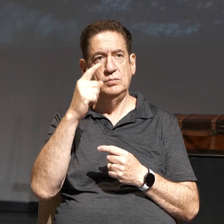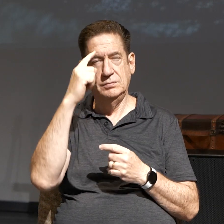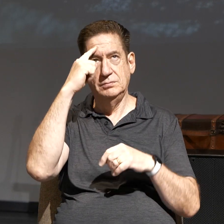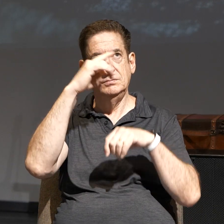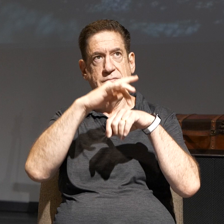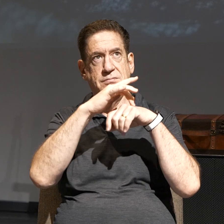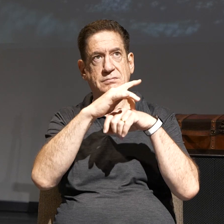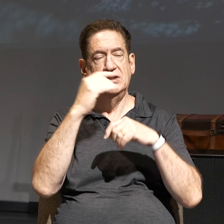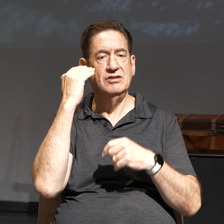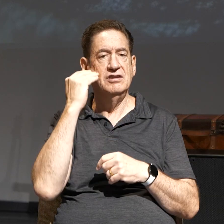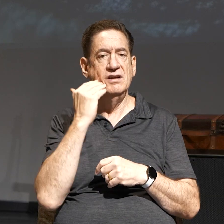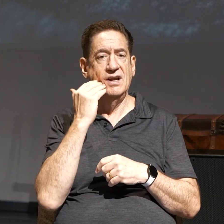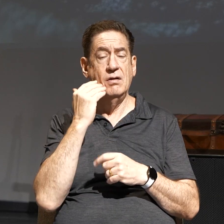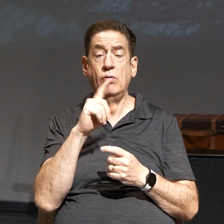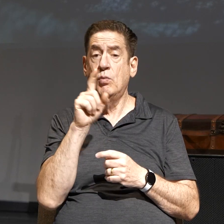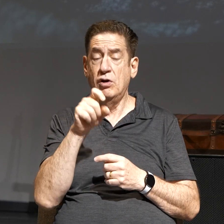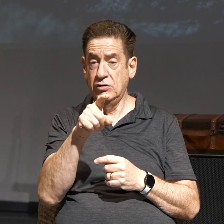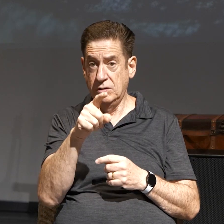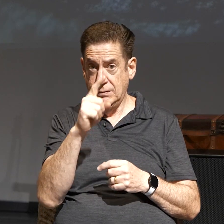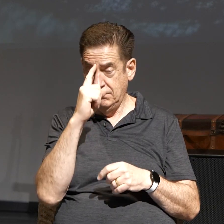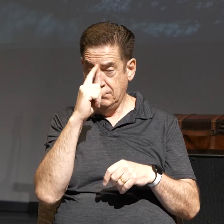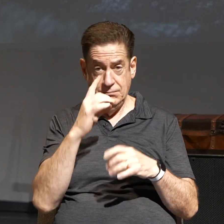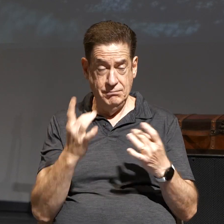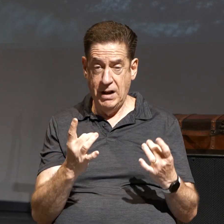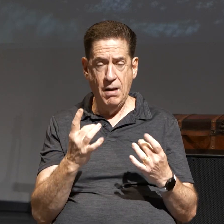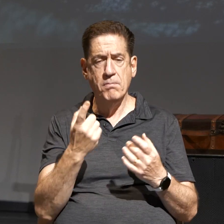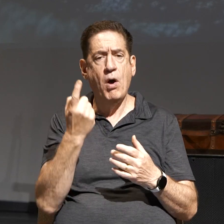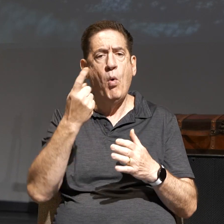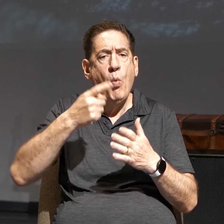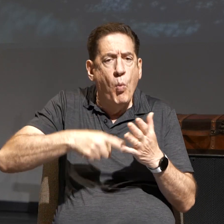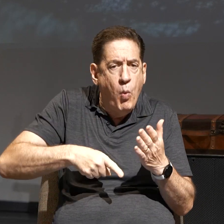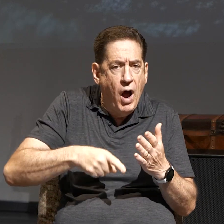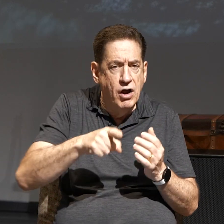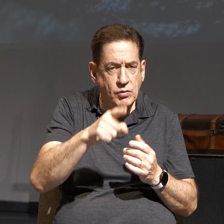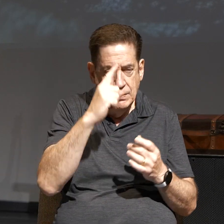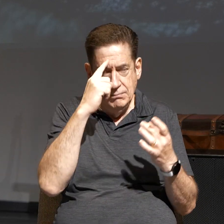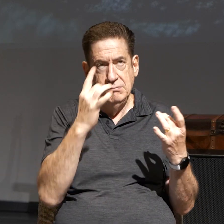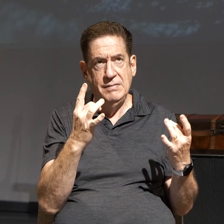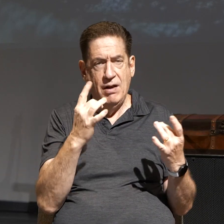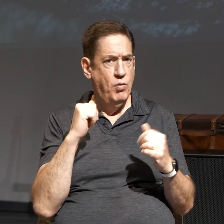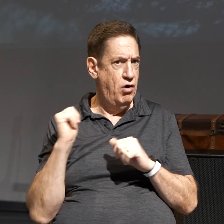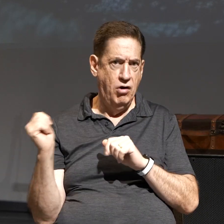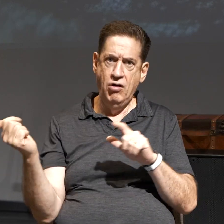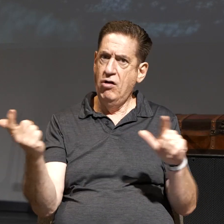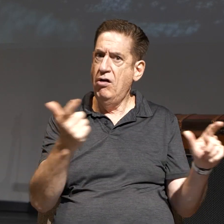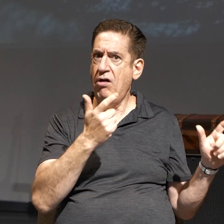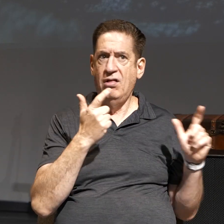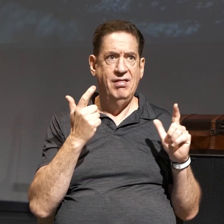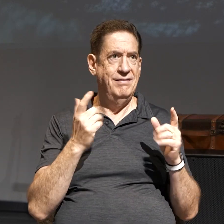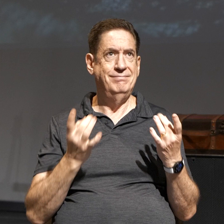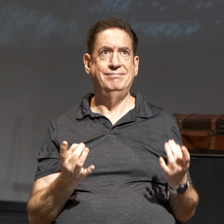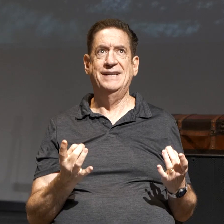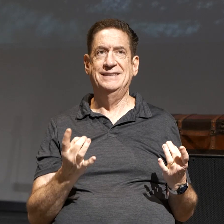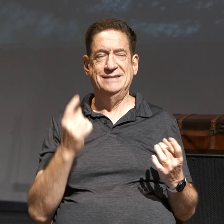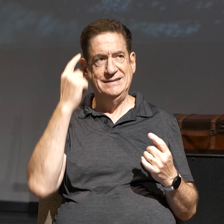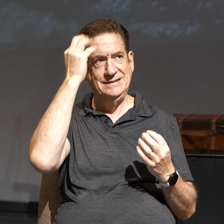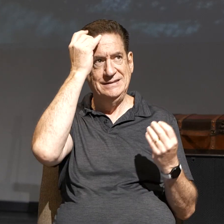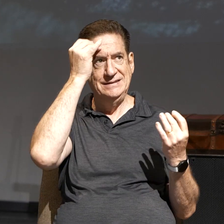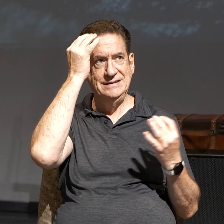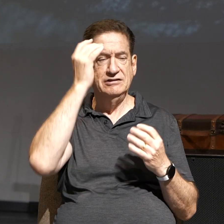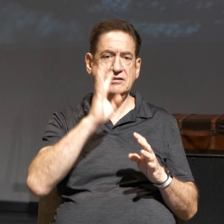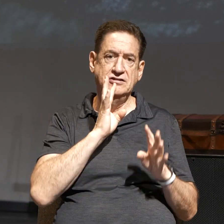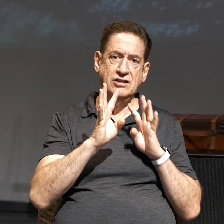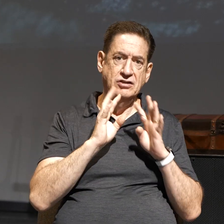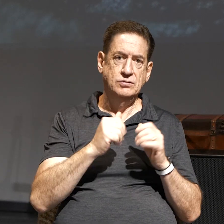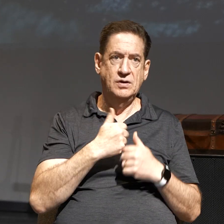The question isn't, are you meditating? But what are you meditating on? We're all meditating. We're always meditating. We're always thinking. We're always talking to ourselves.